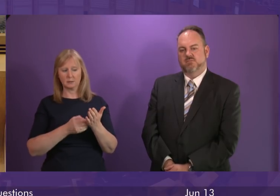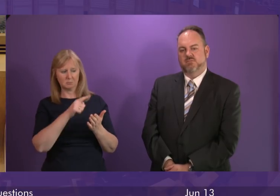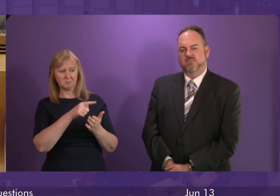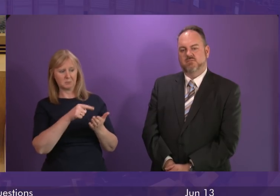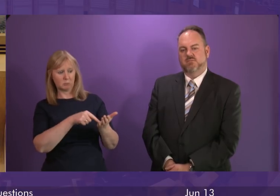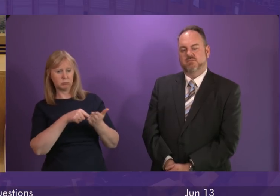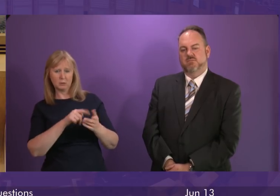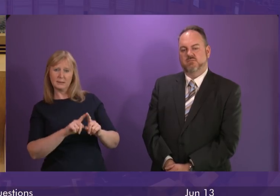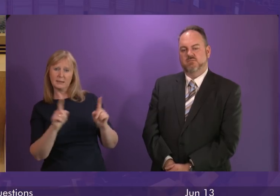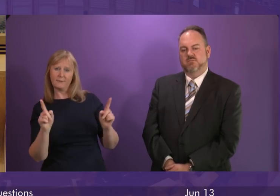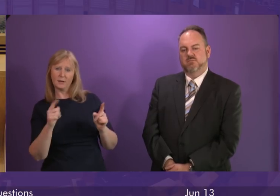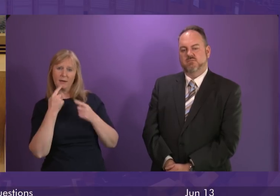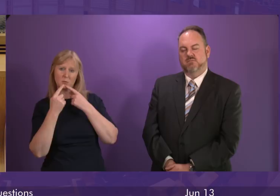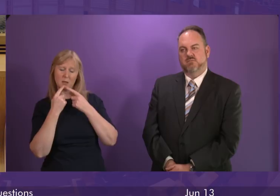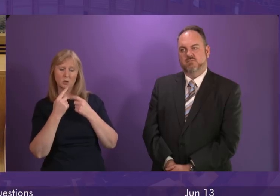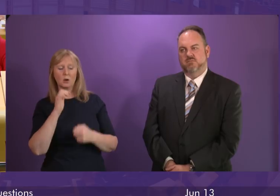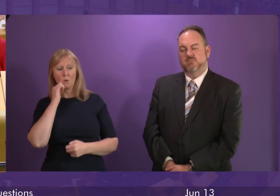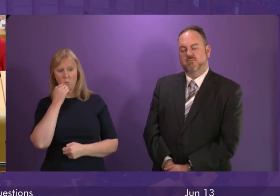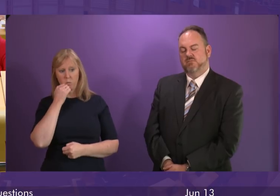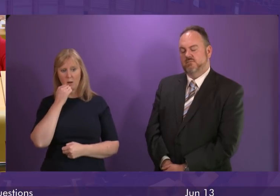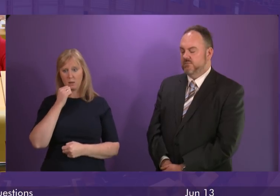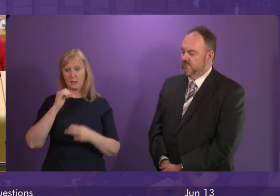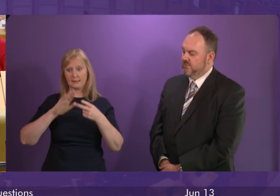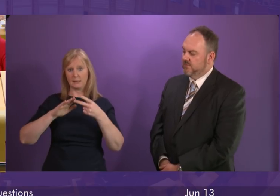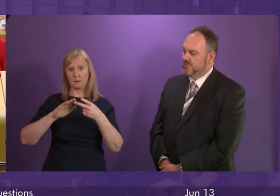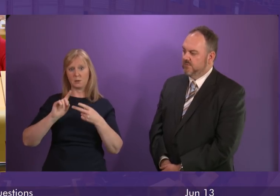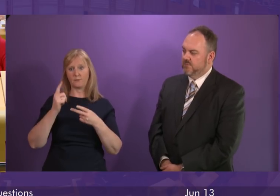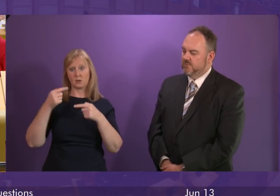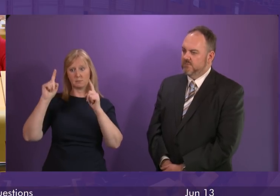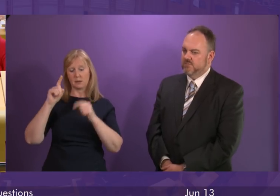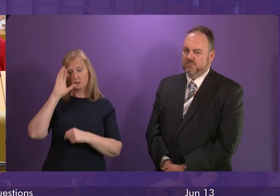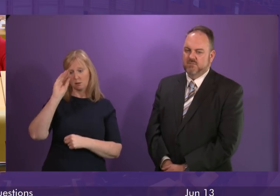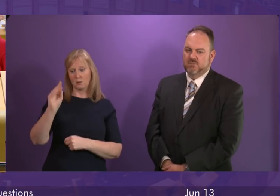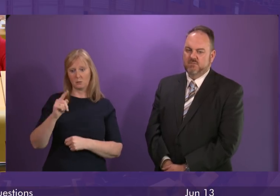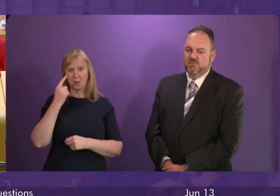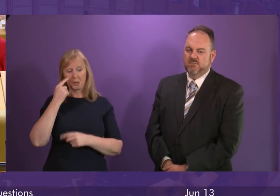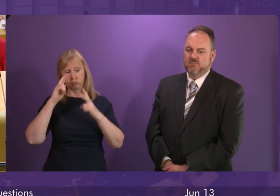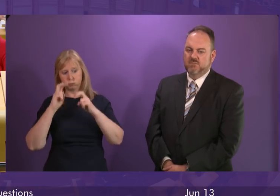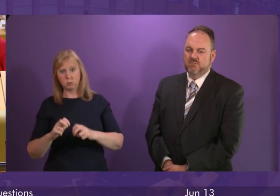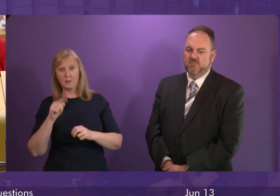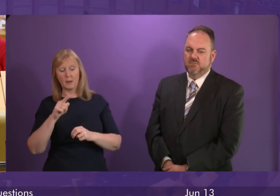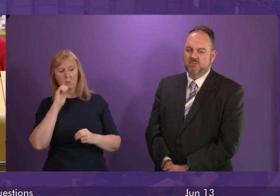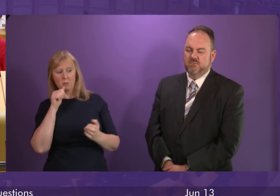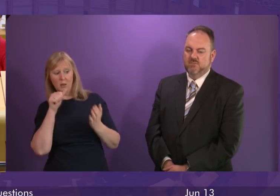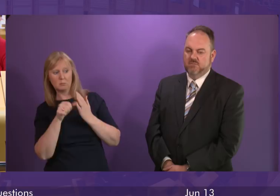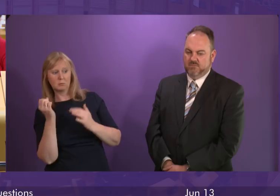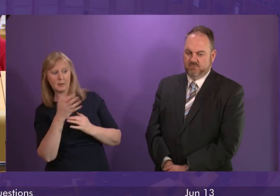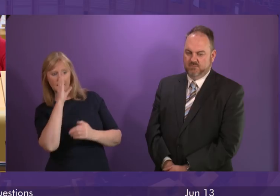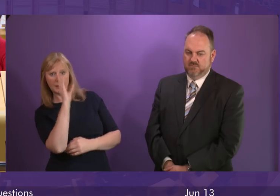information and I will make sure the Deputy First Minister looks into that and will write to Joanne Lamont as soon as we are in the position to do so.